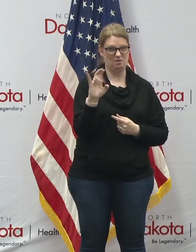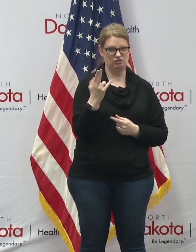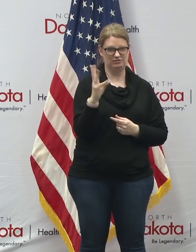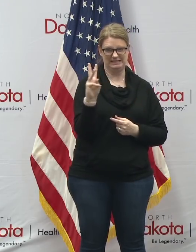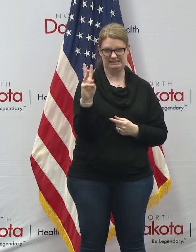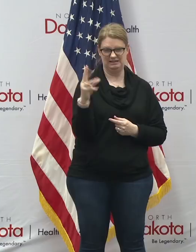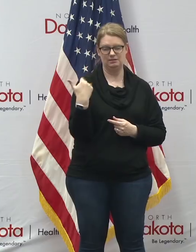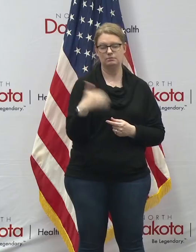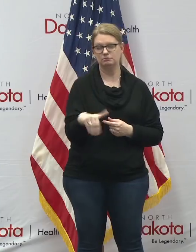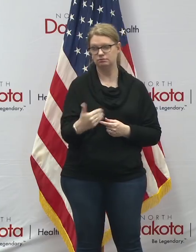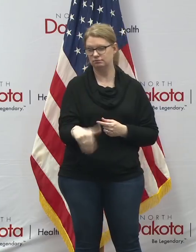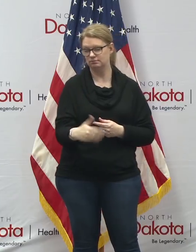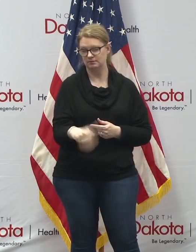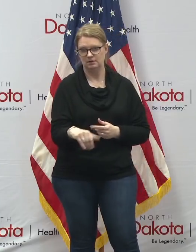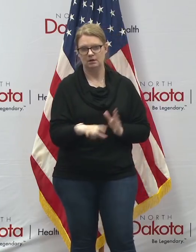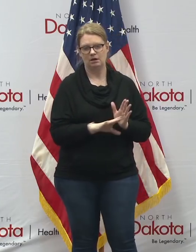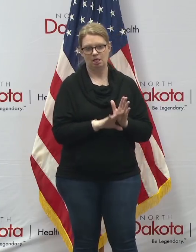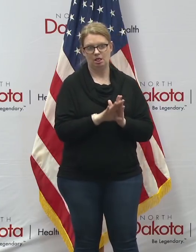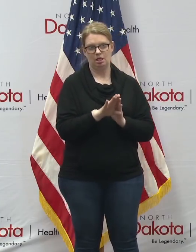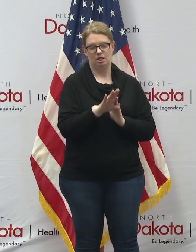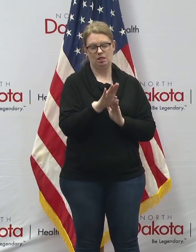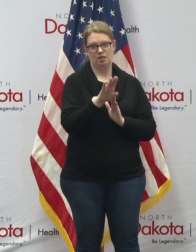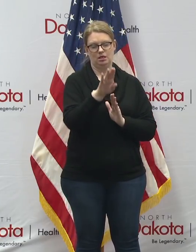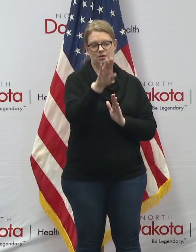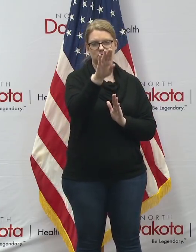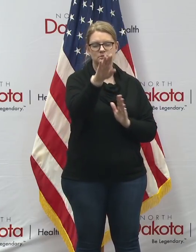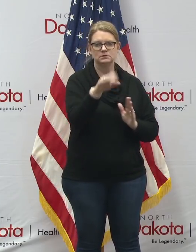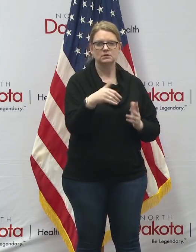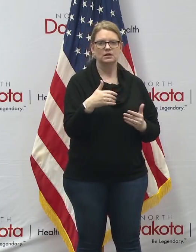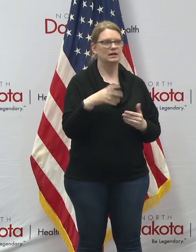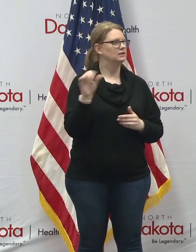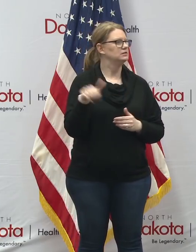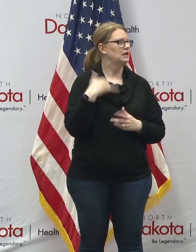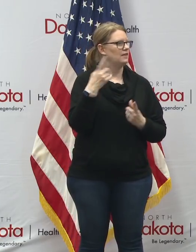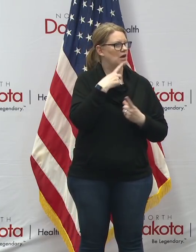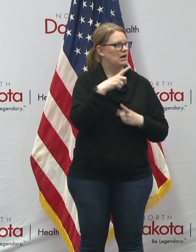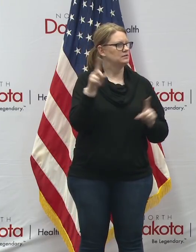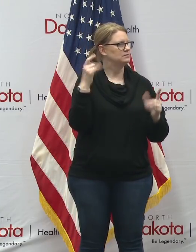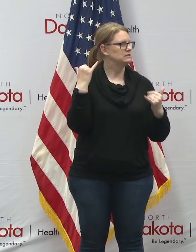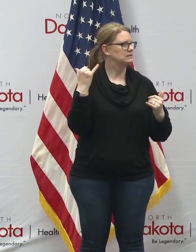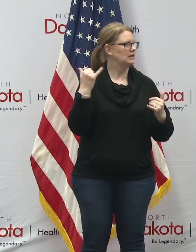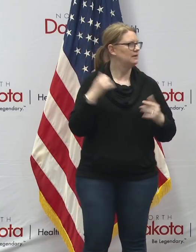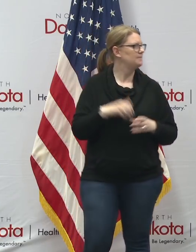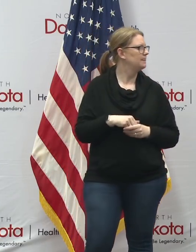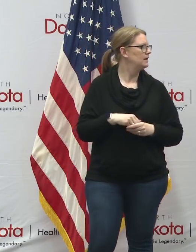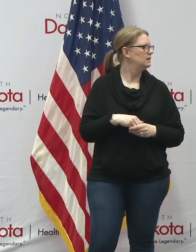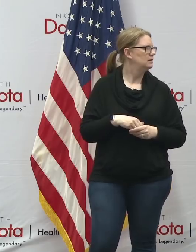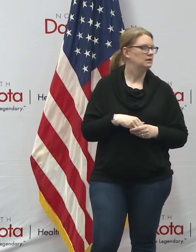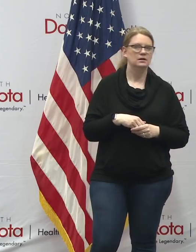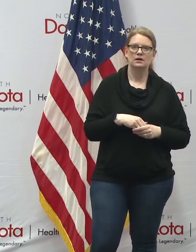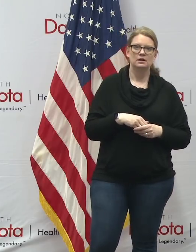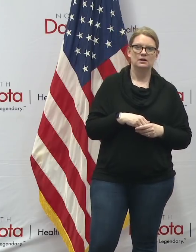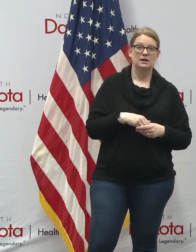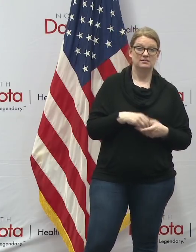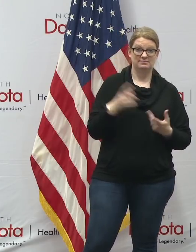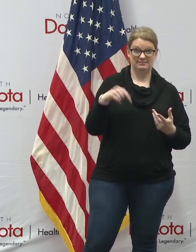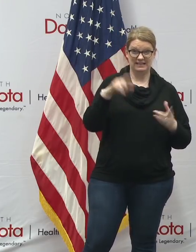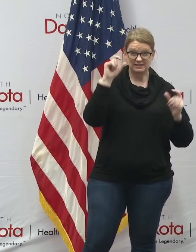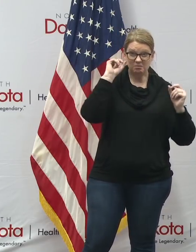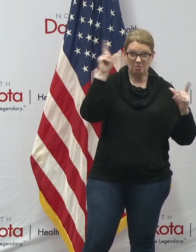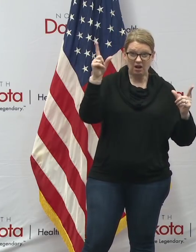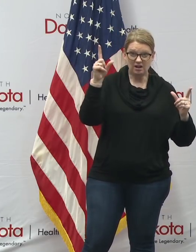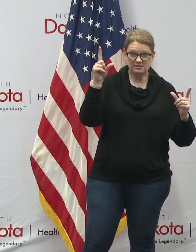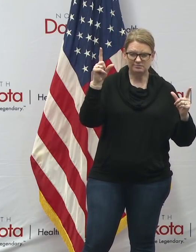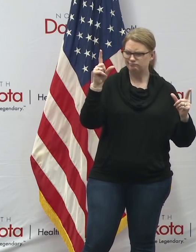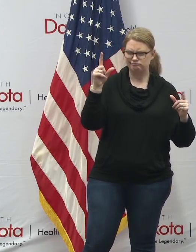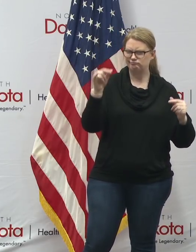so that continues to climb and i know there are other announcements today and uh i don't think anybody should be surprised about this going up